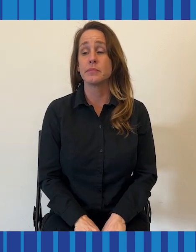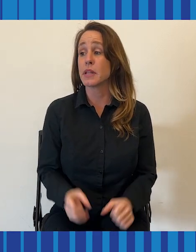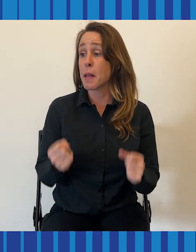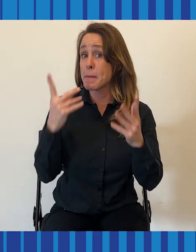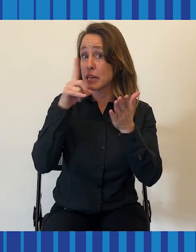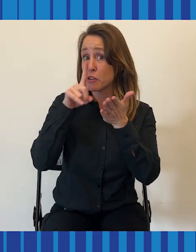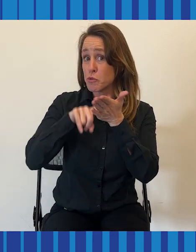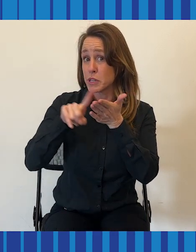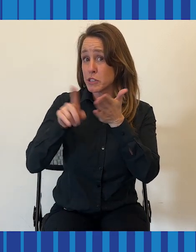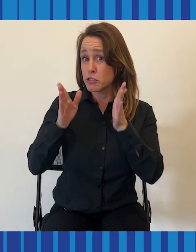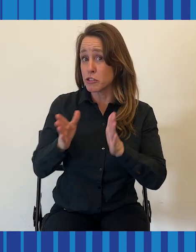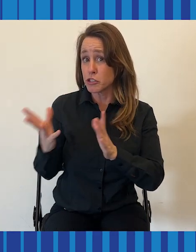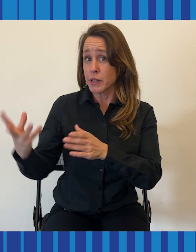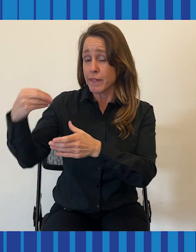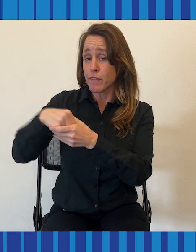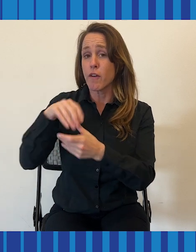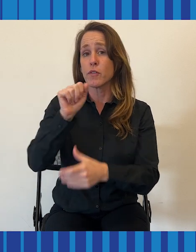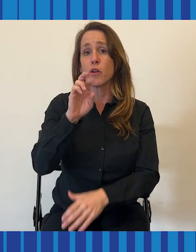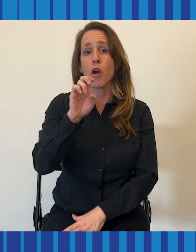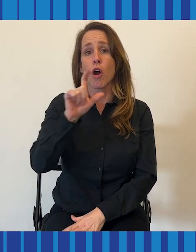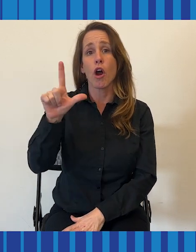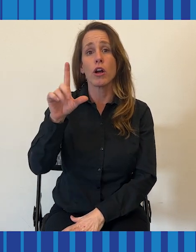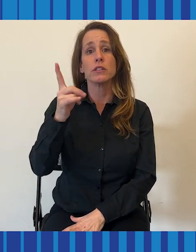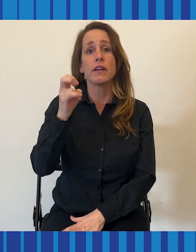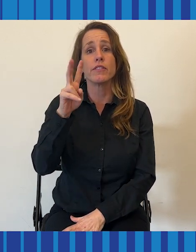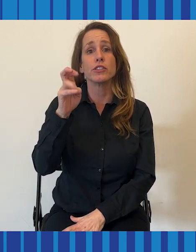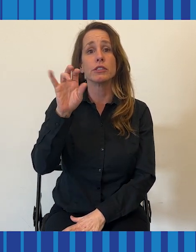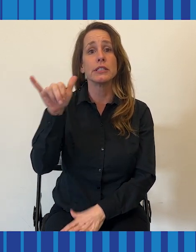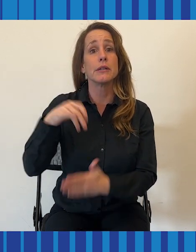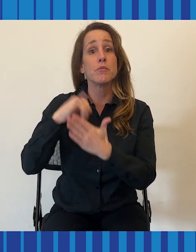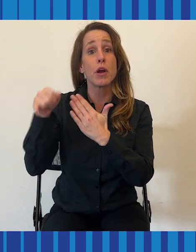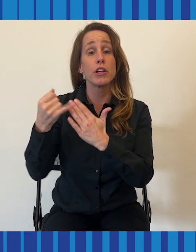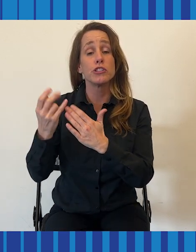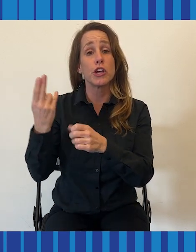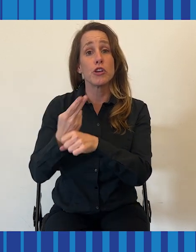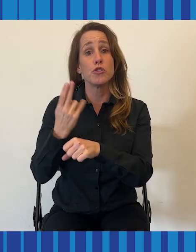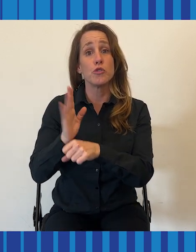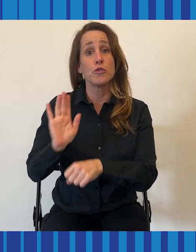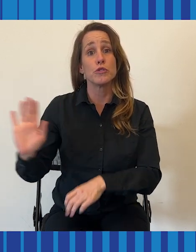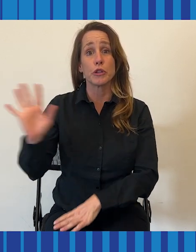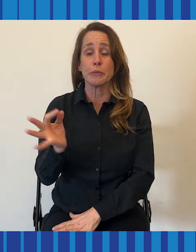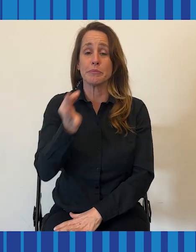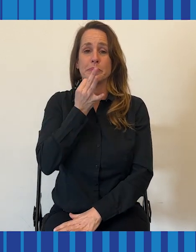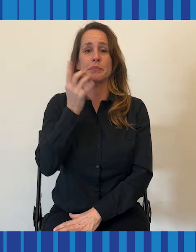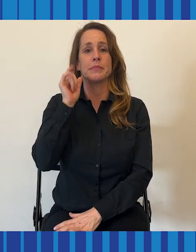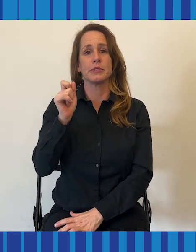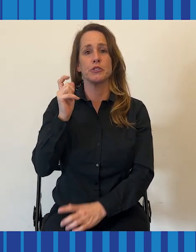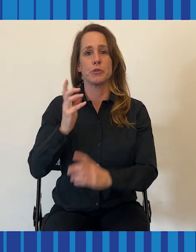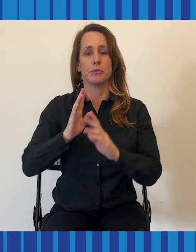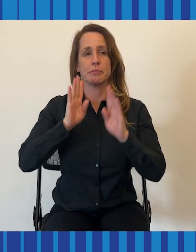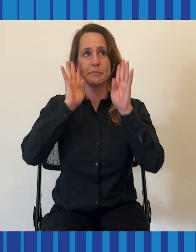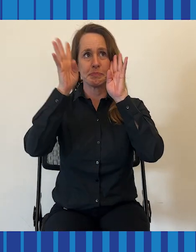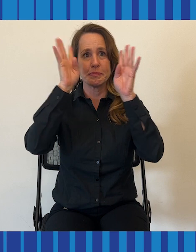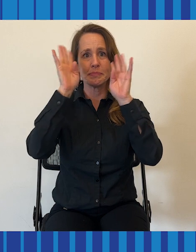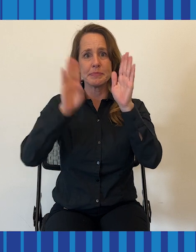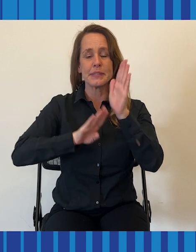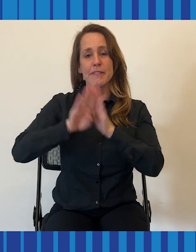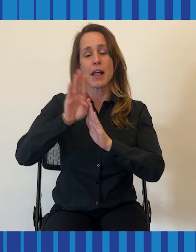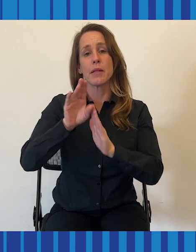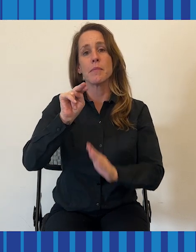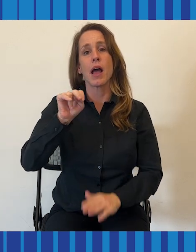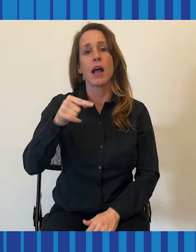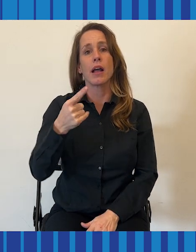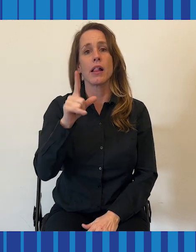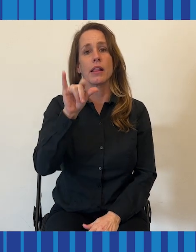Many researchers involved with the Oral Diversity Project use their expertise to develop innovative solutions like Angeliki